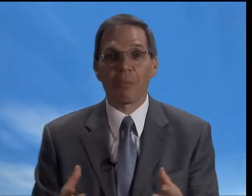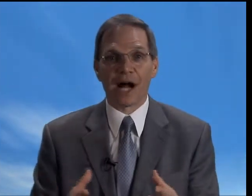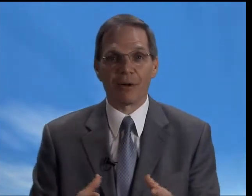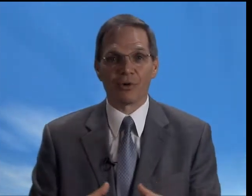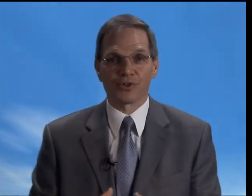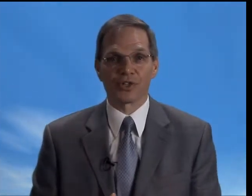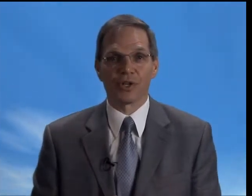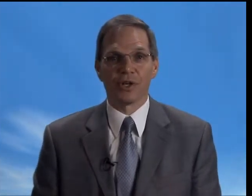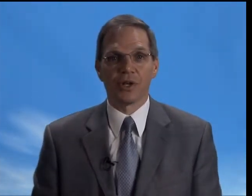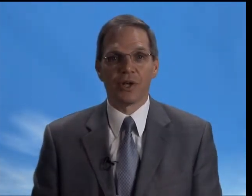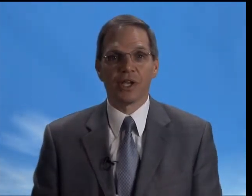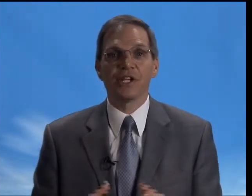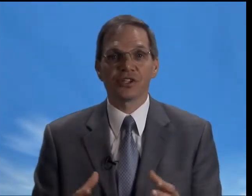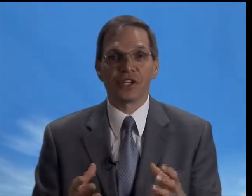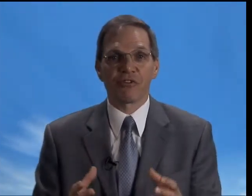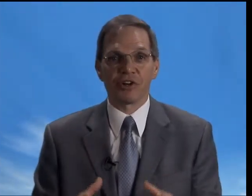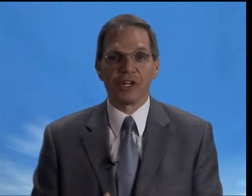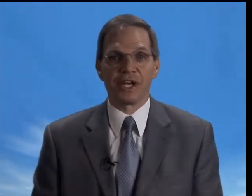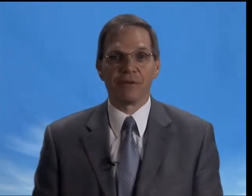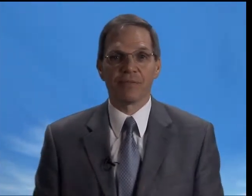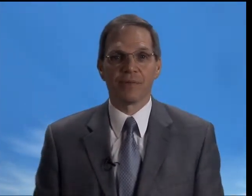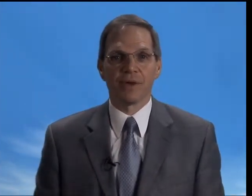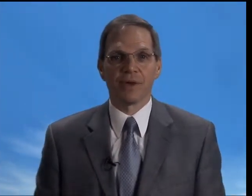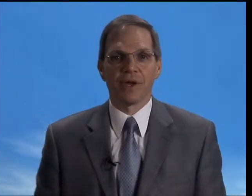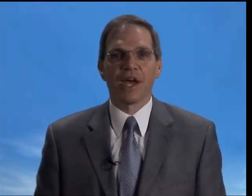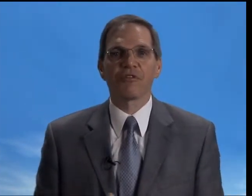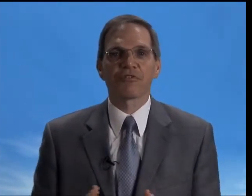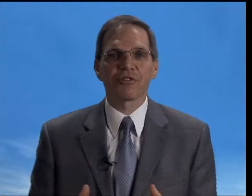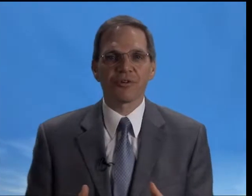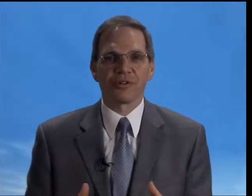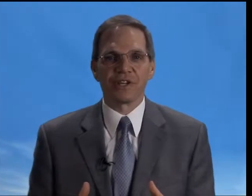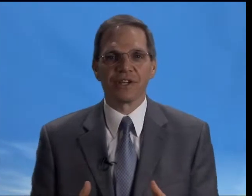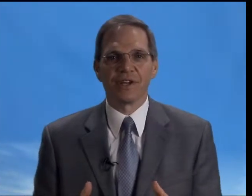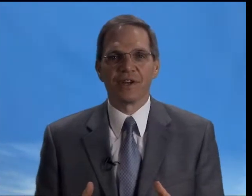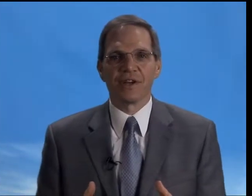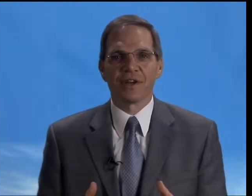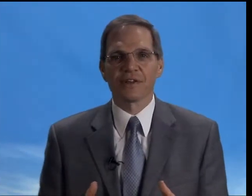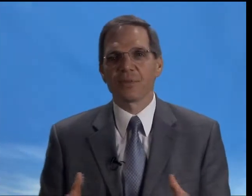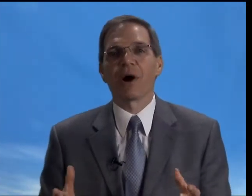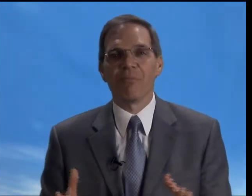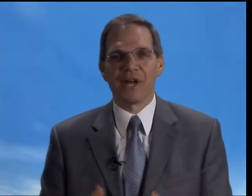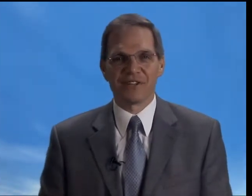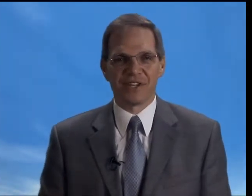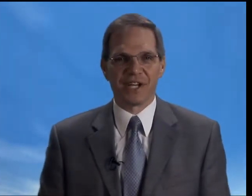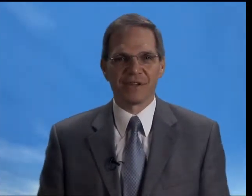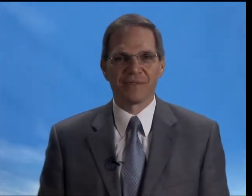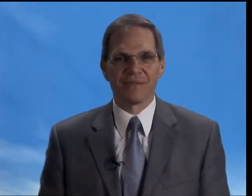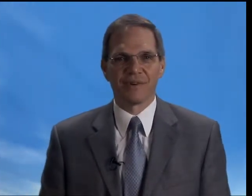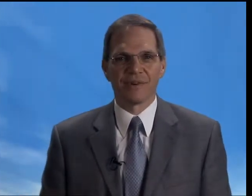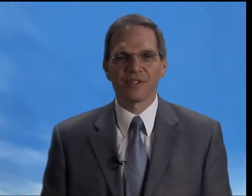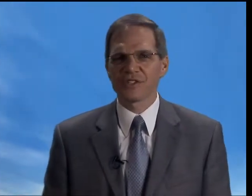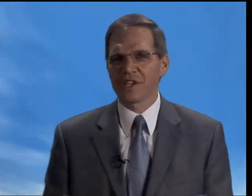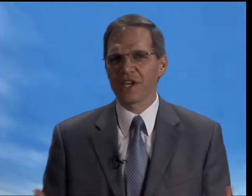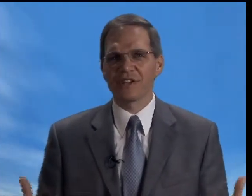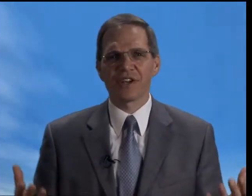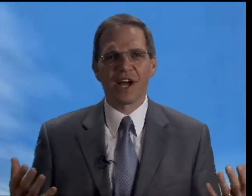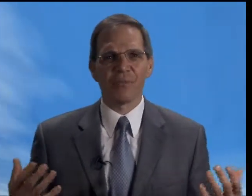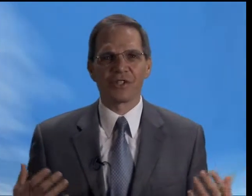Bibles each and every day. And thirdly, it's about meditating. Just taking time in